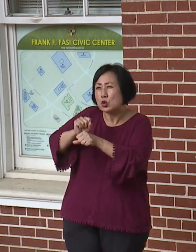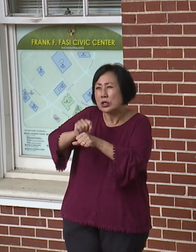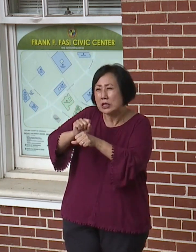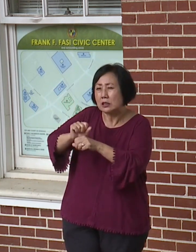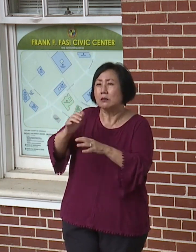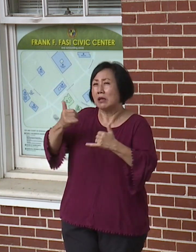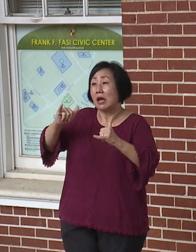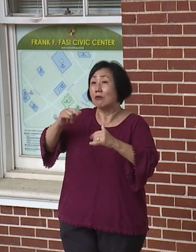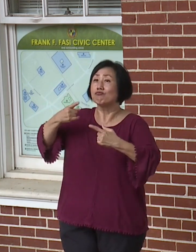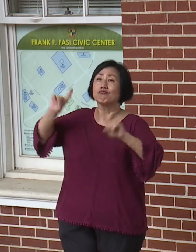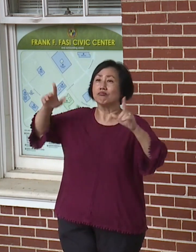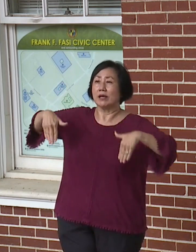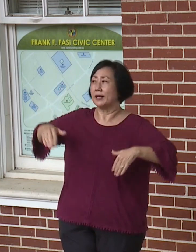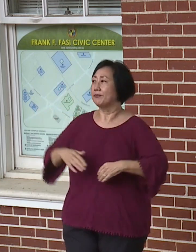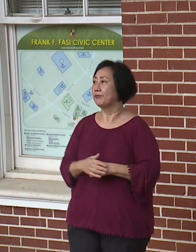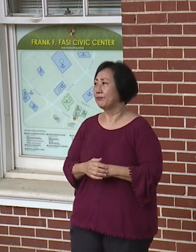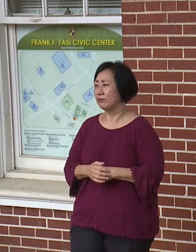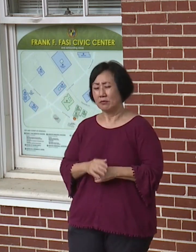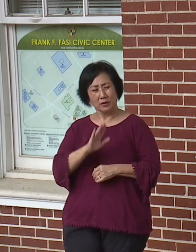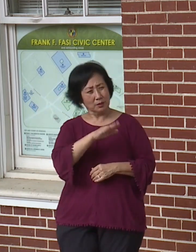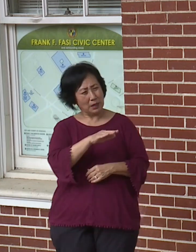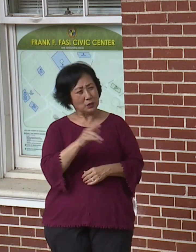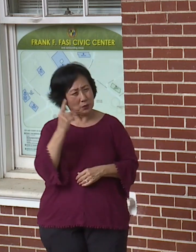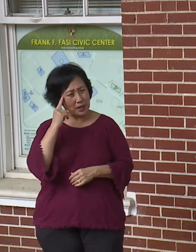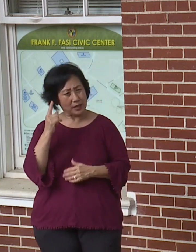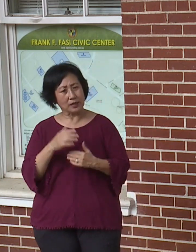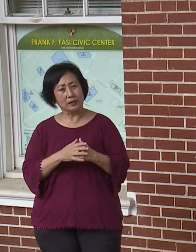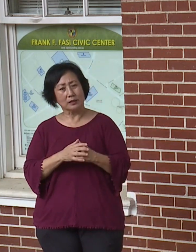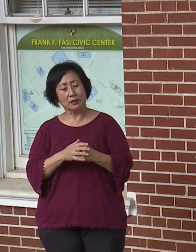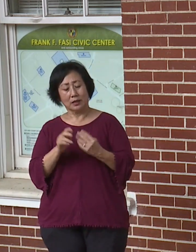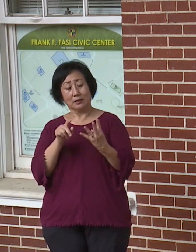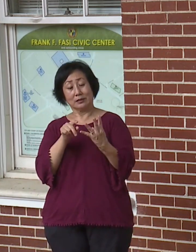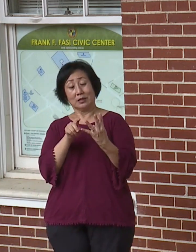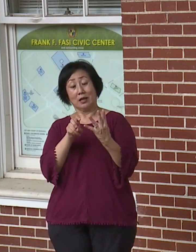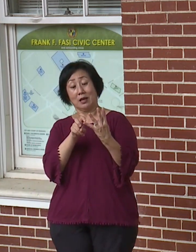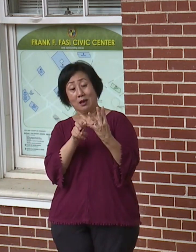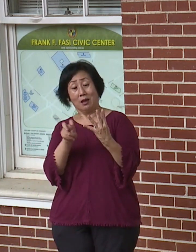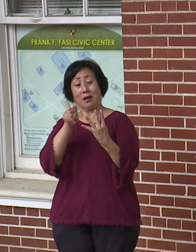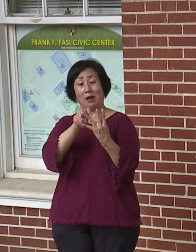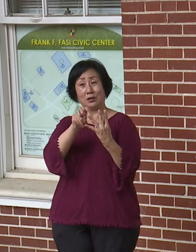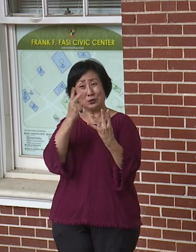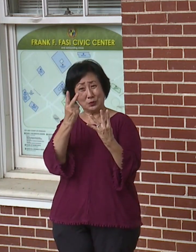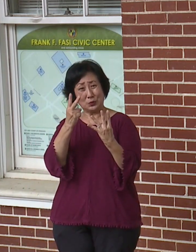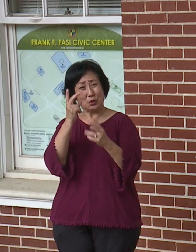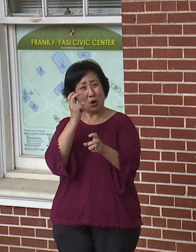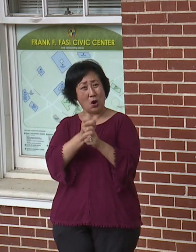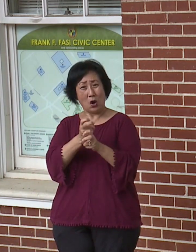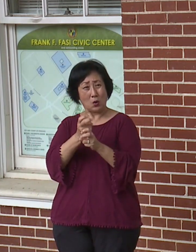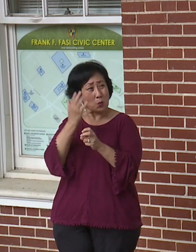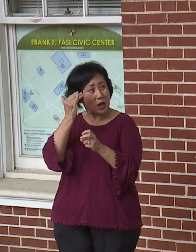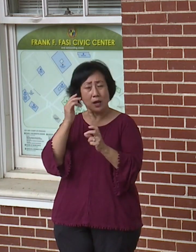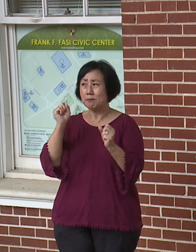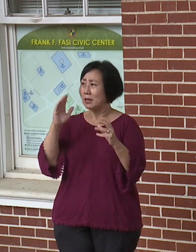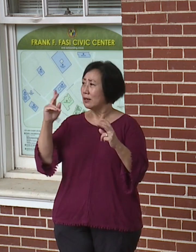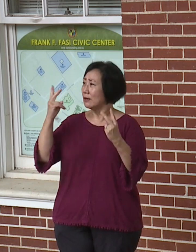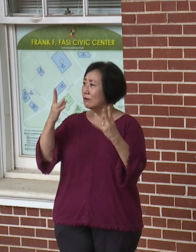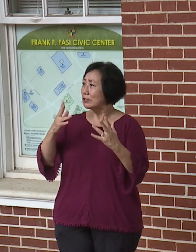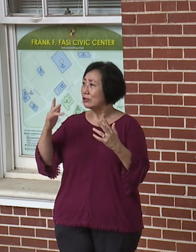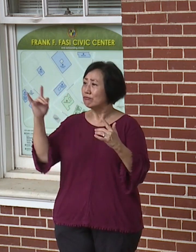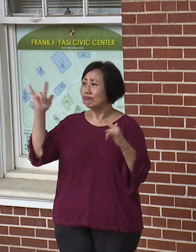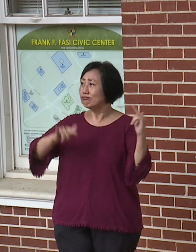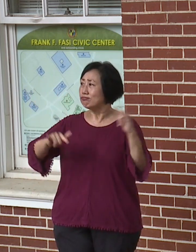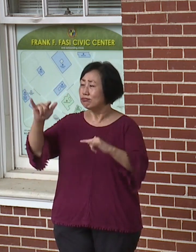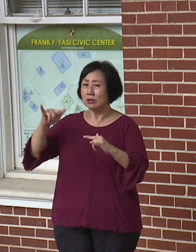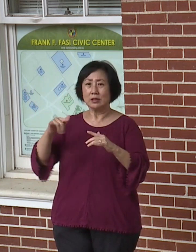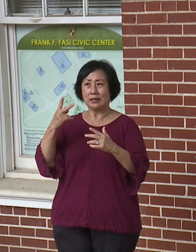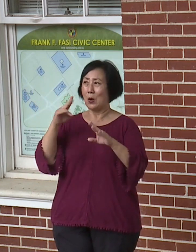Do you think it's going to be more difficult maybe to move forward into Tier 3 considering that we do have a lot of visitors coming in as tourism